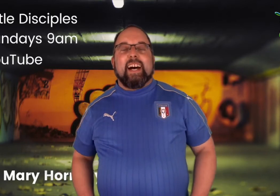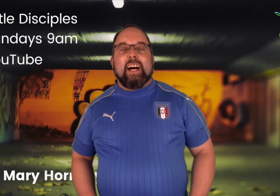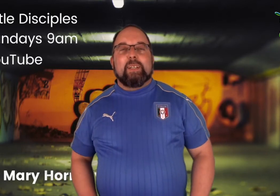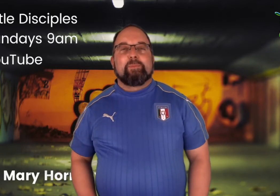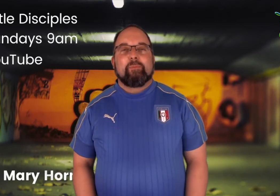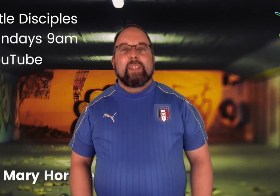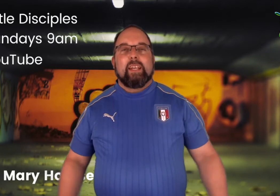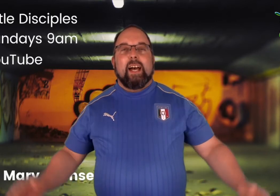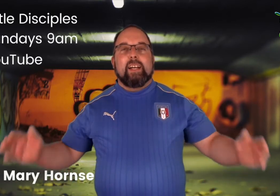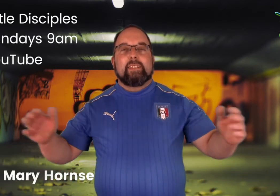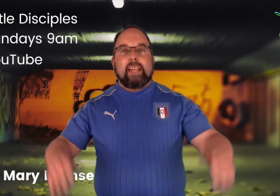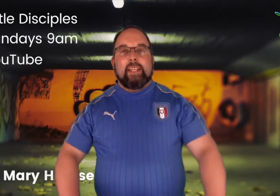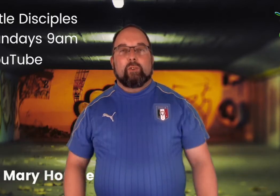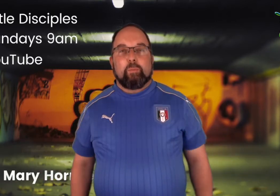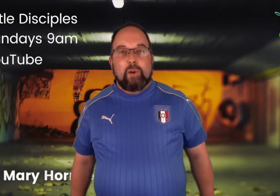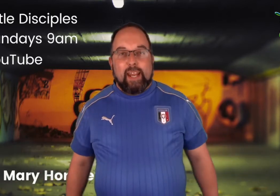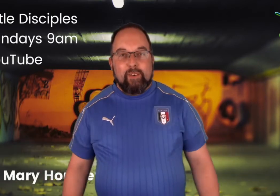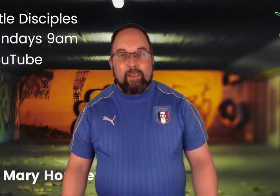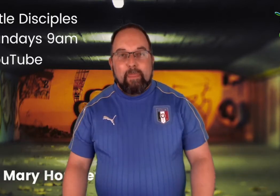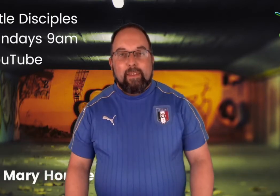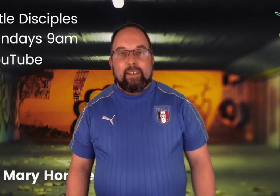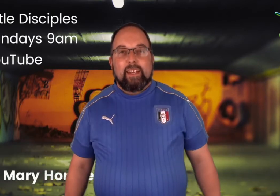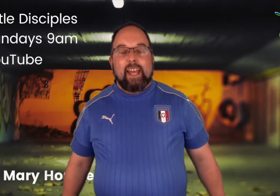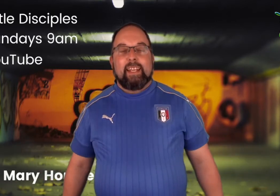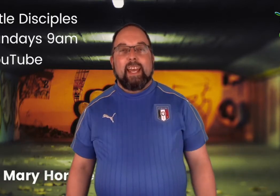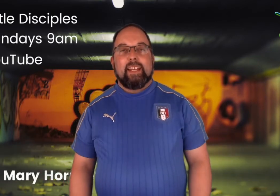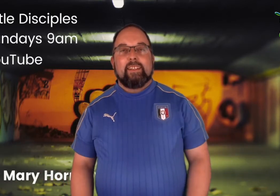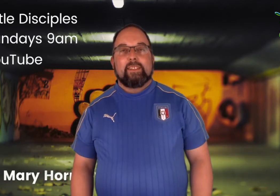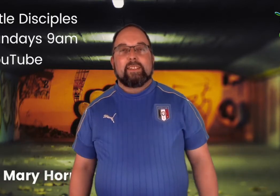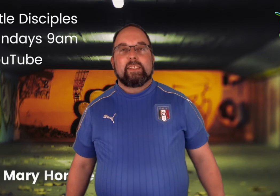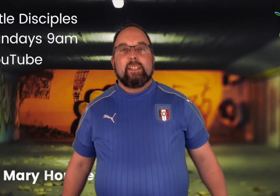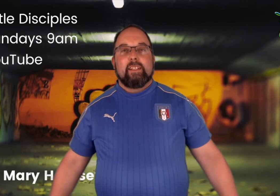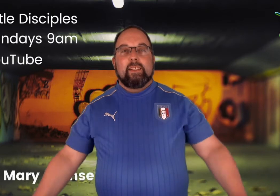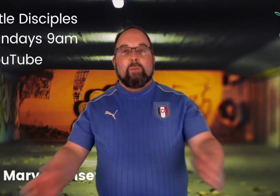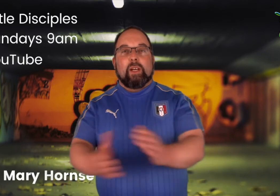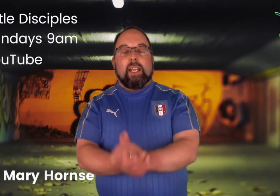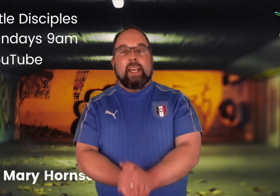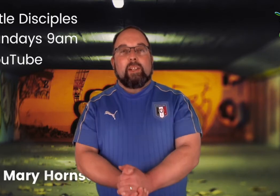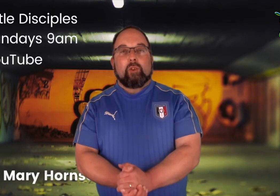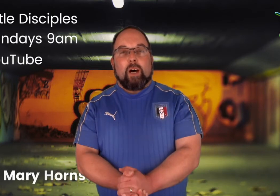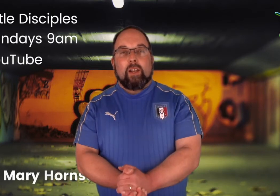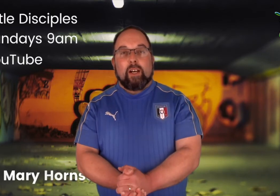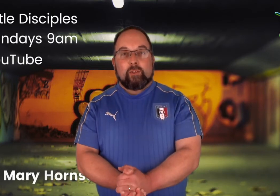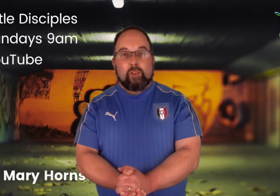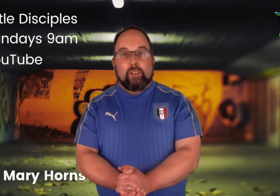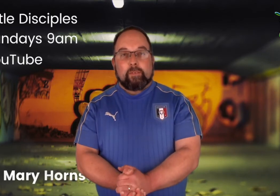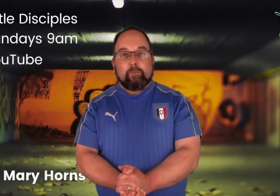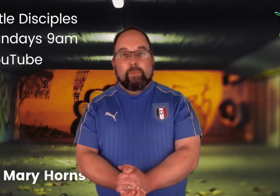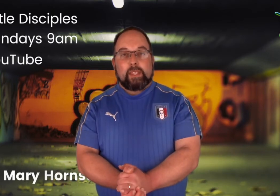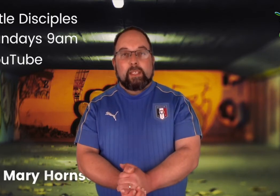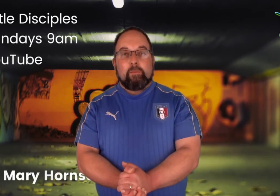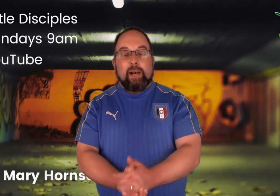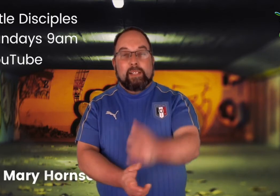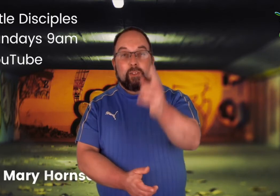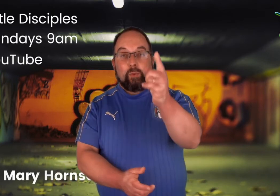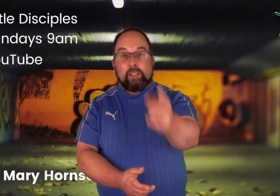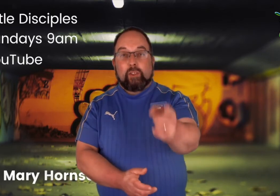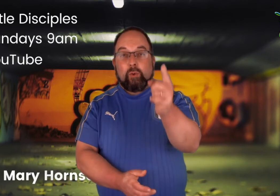I'm going to say a little prayer and then we're going to get into our last song. But I just wanted to quickly